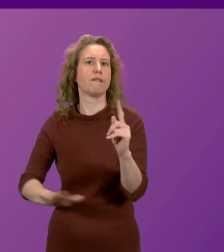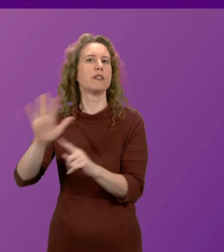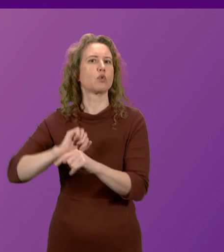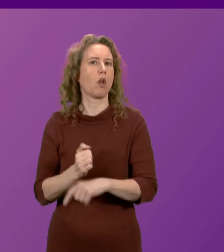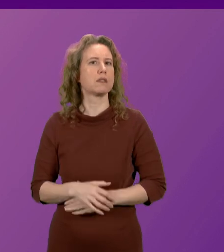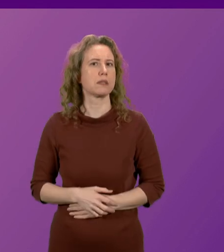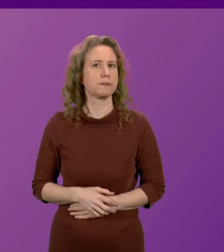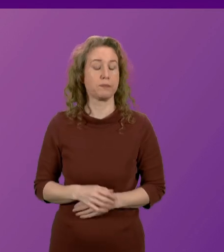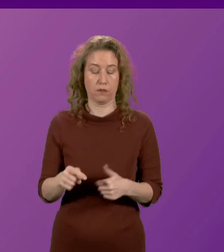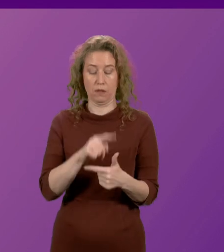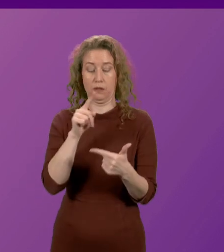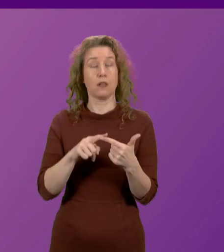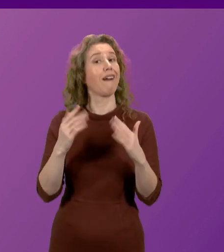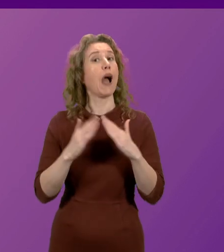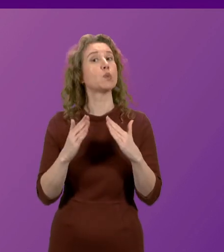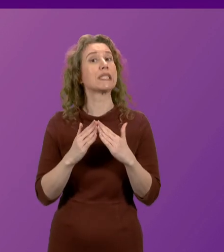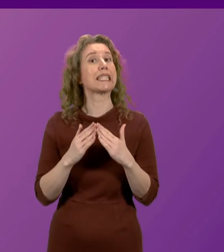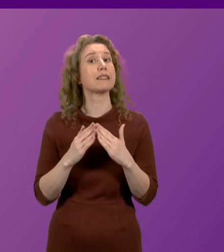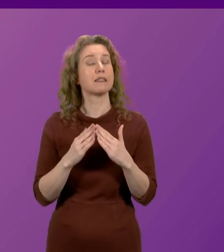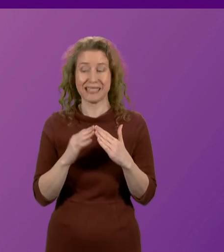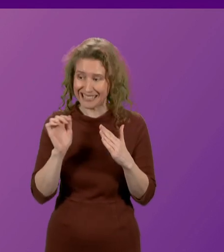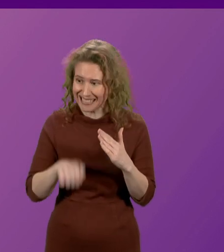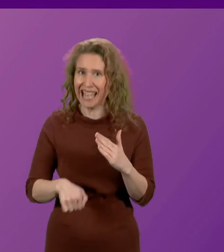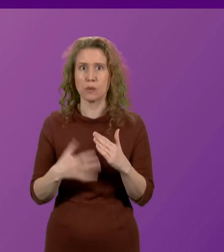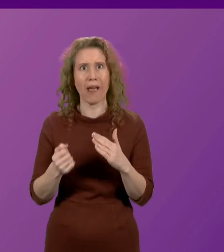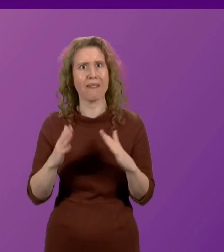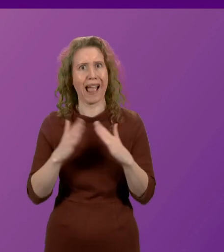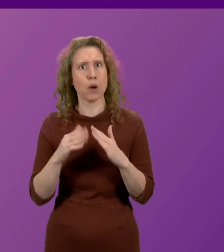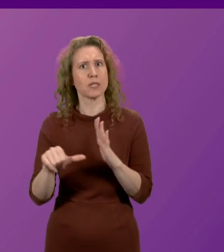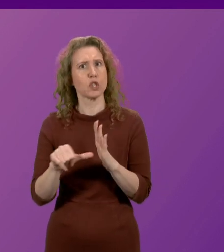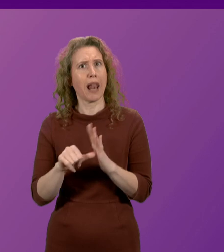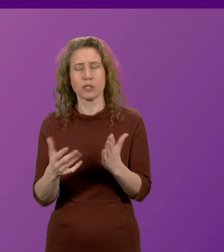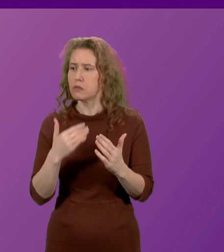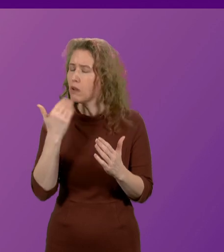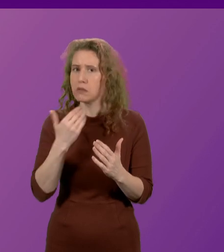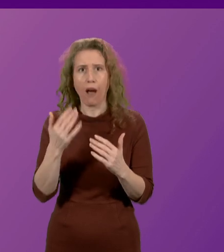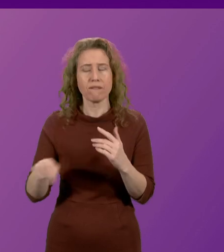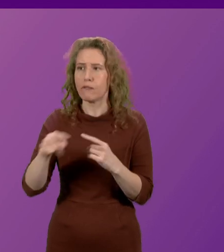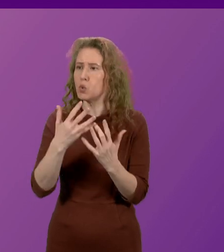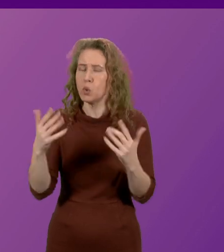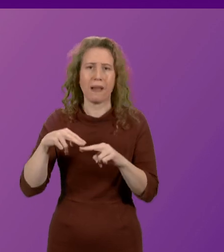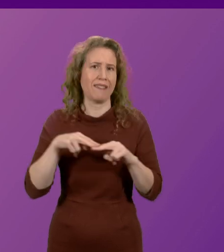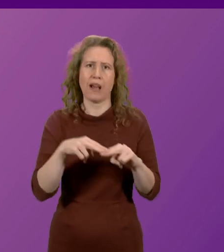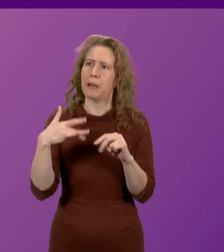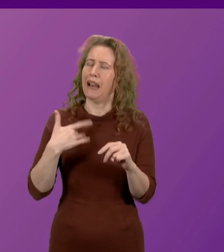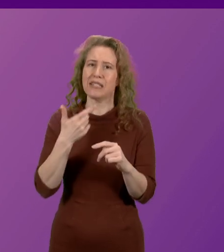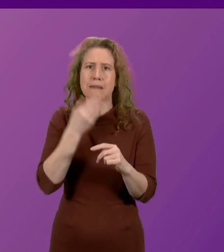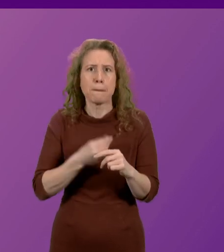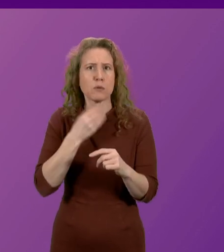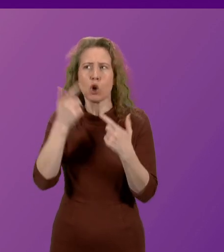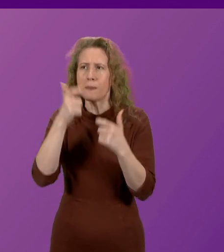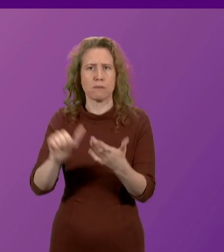And then, if we look at housing, yes, there is a housing challenge and there are far too many families living in temporary accommodation.